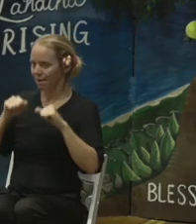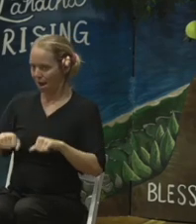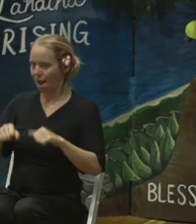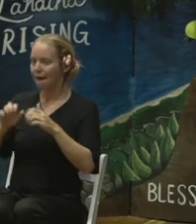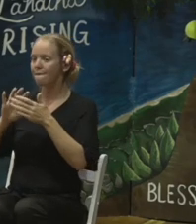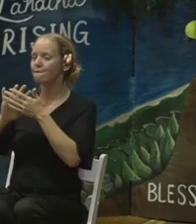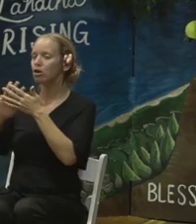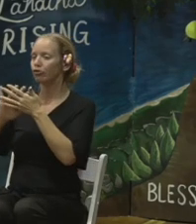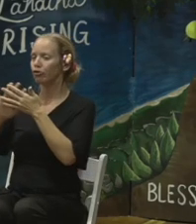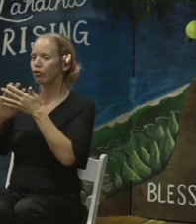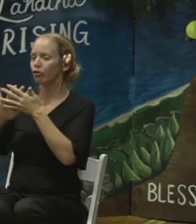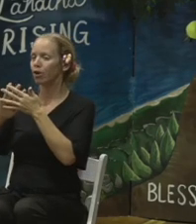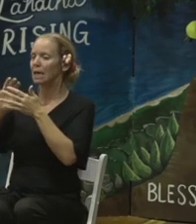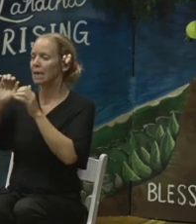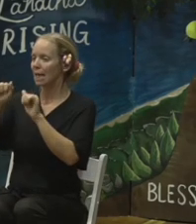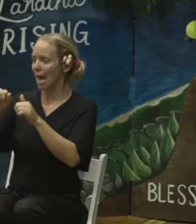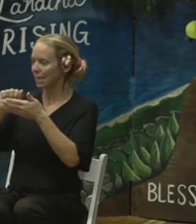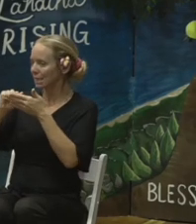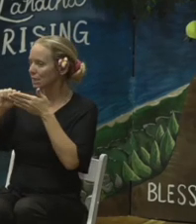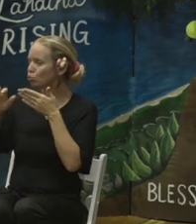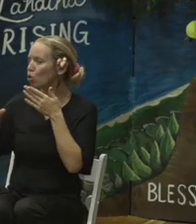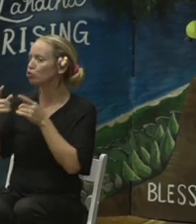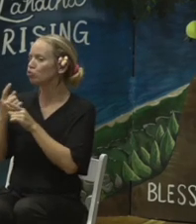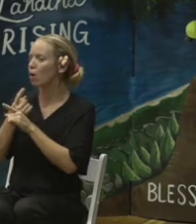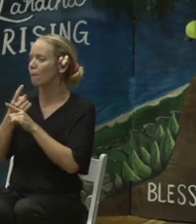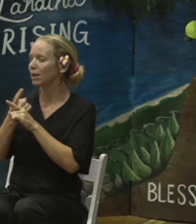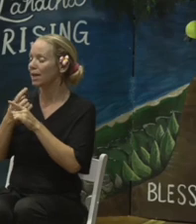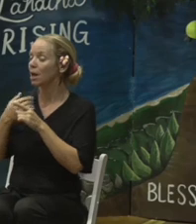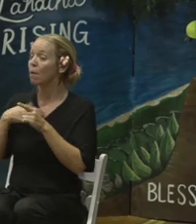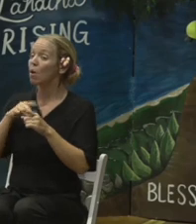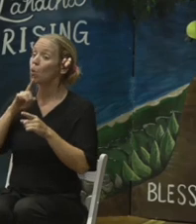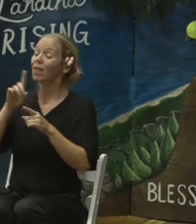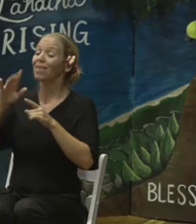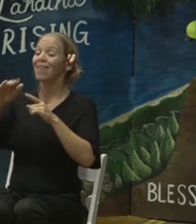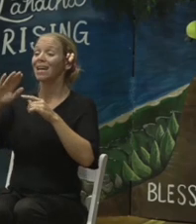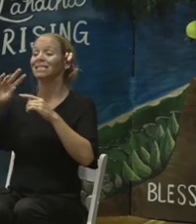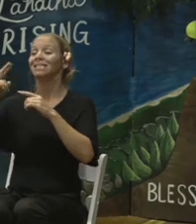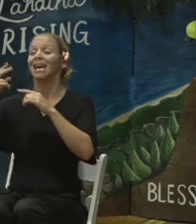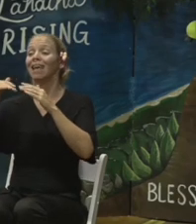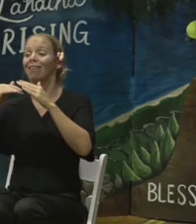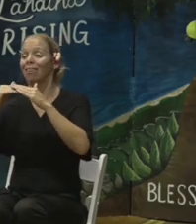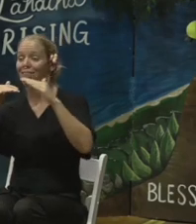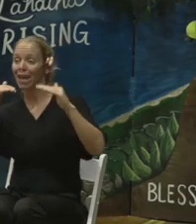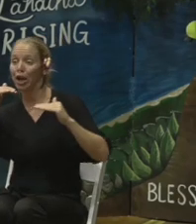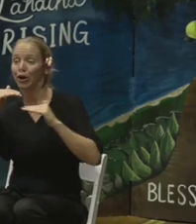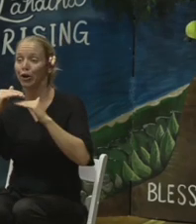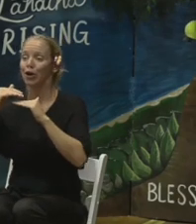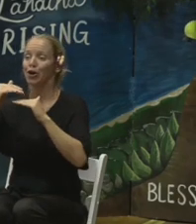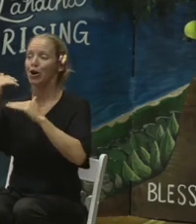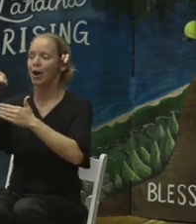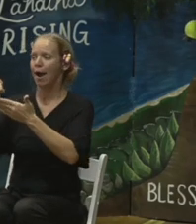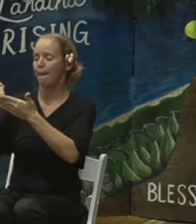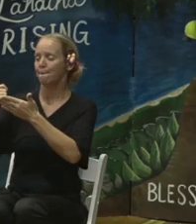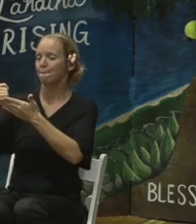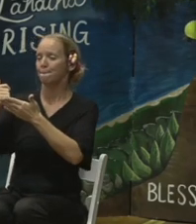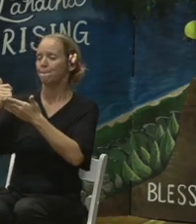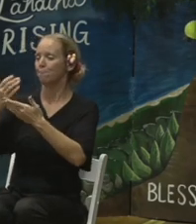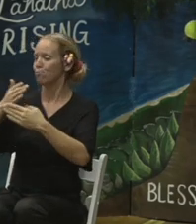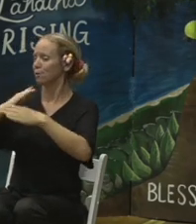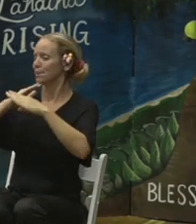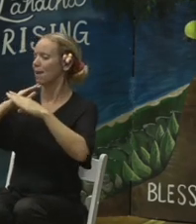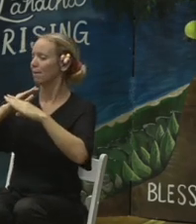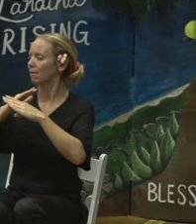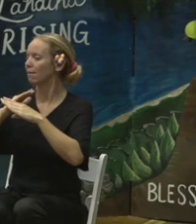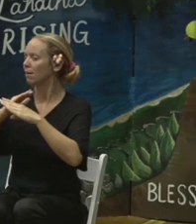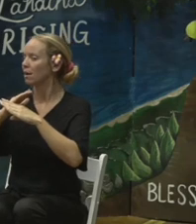to monitor and mitigate. And there's also a bottom layer that I'll show you in the next slide, how